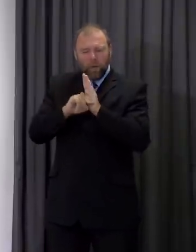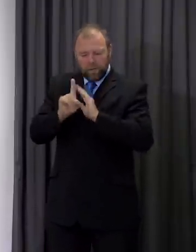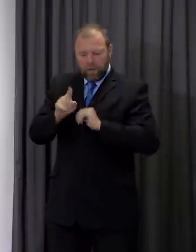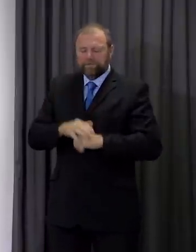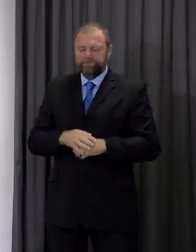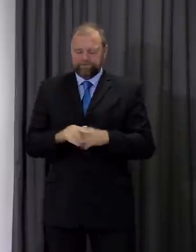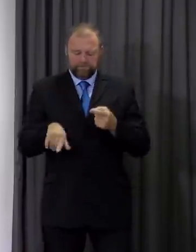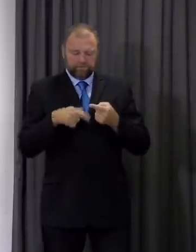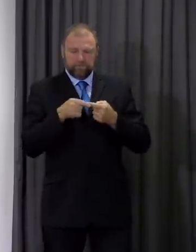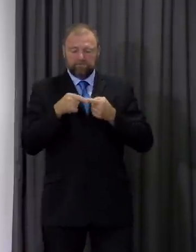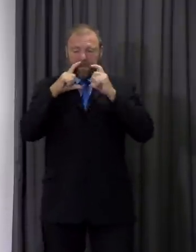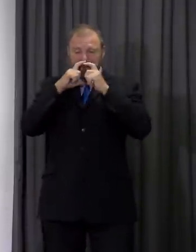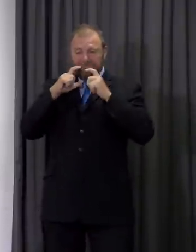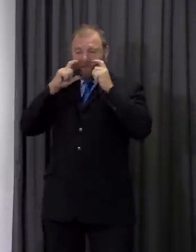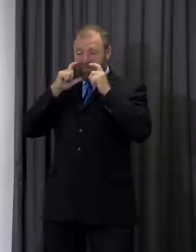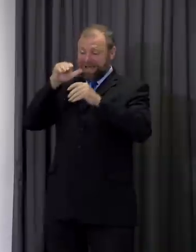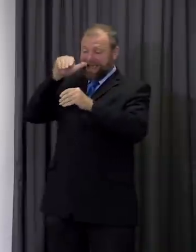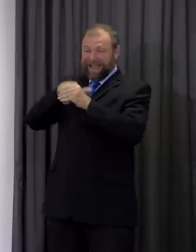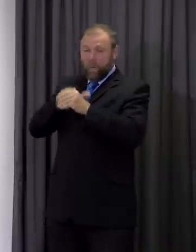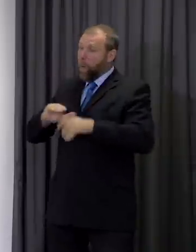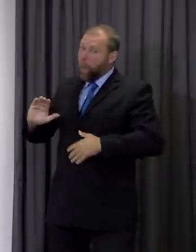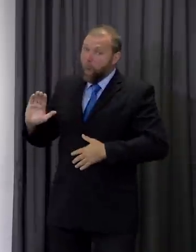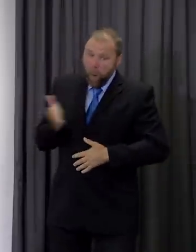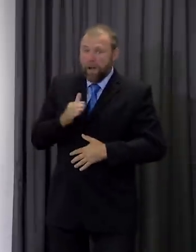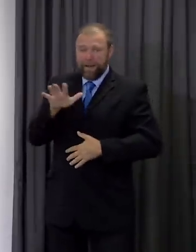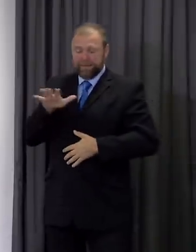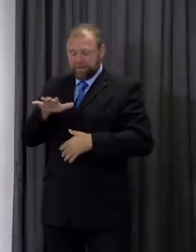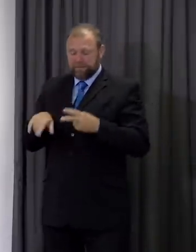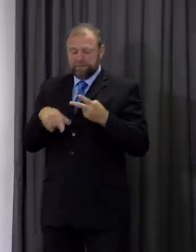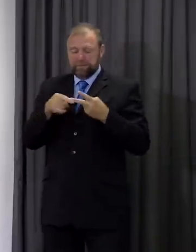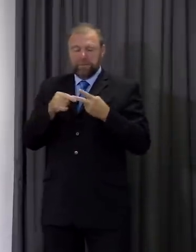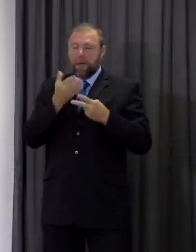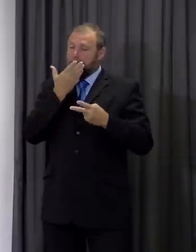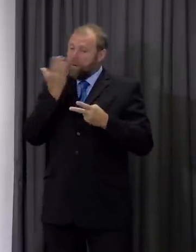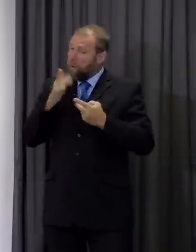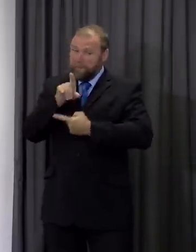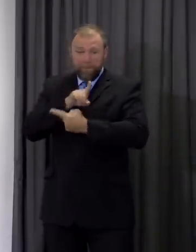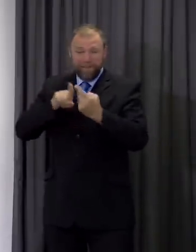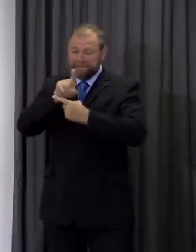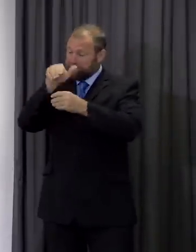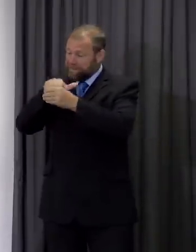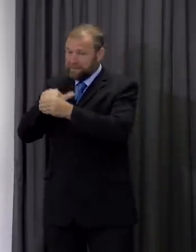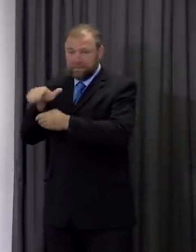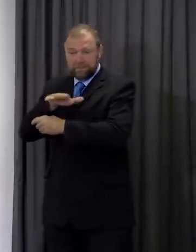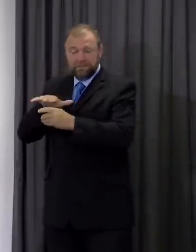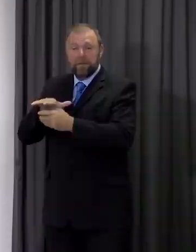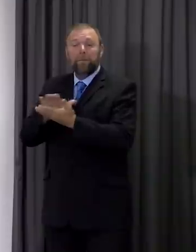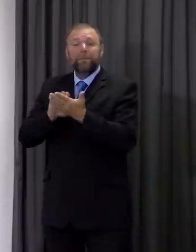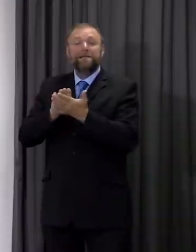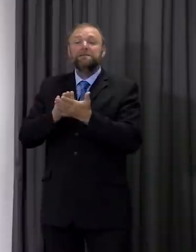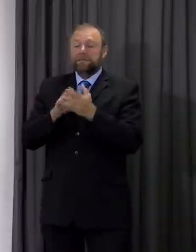coverings to be worn in all indoor public places, no meetings indoors, that means extended households have been suspended for the time being,